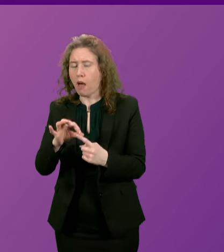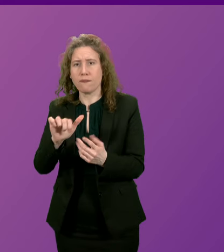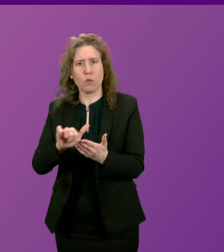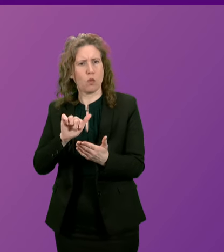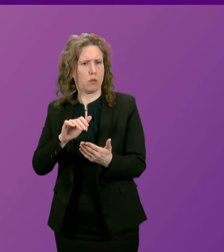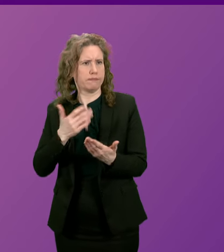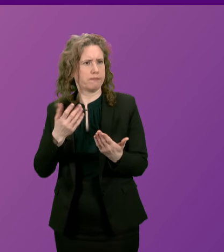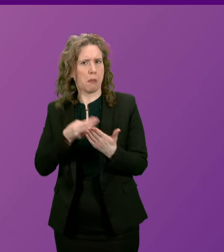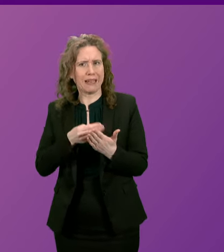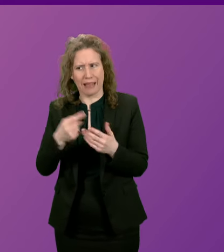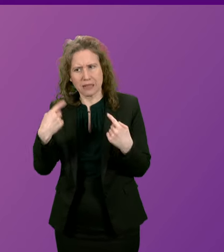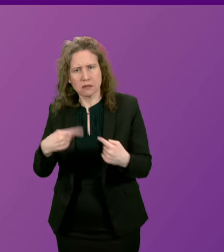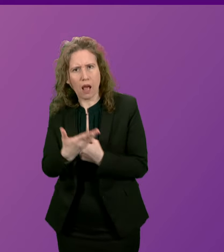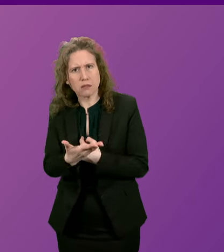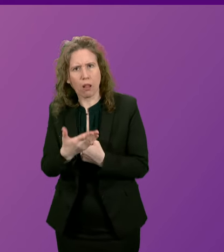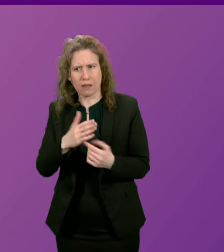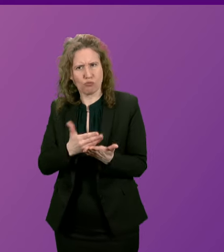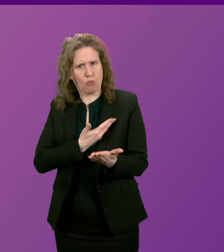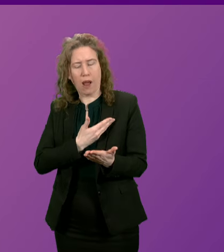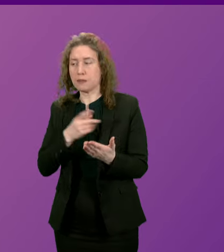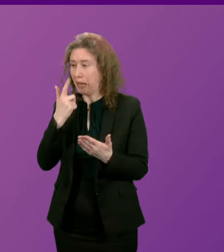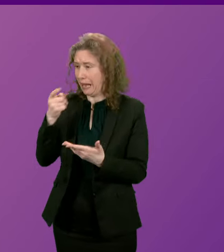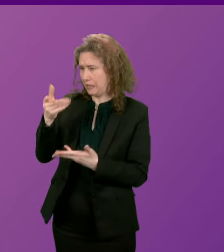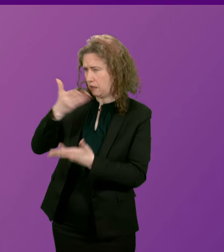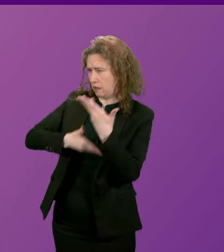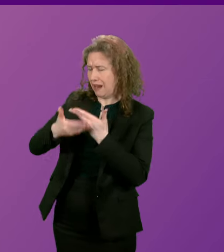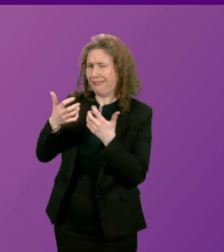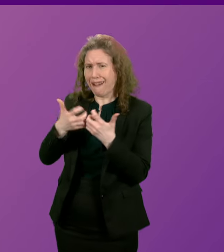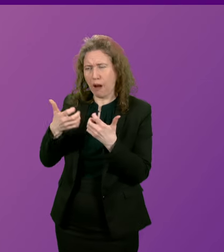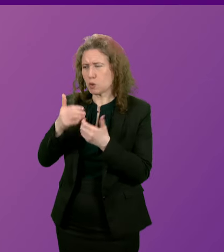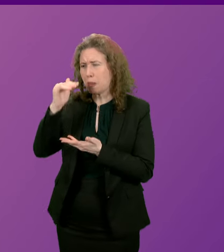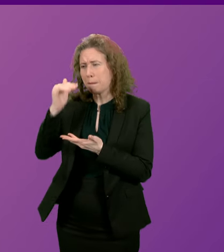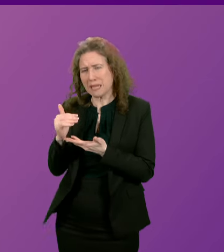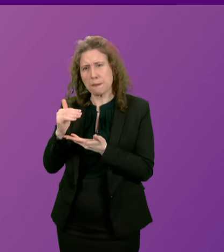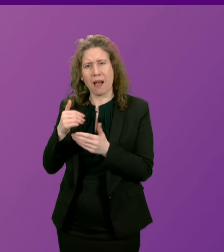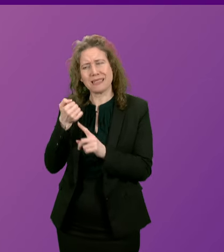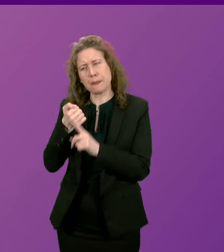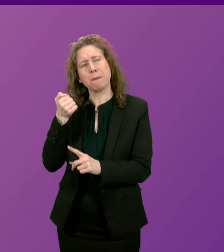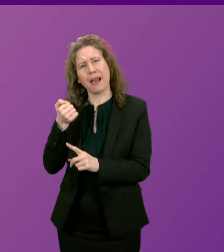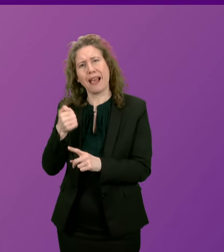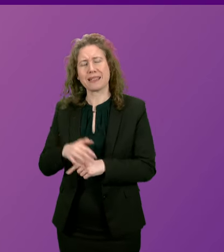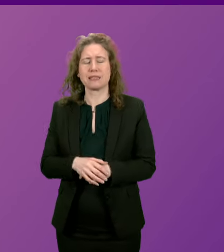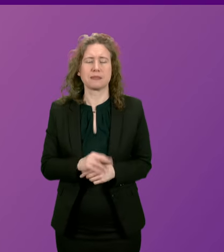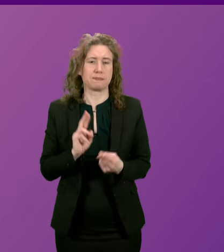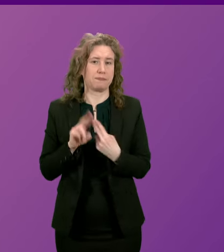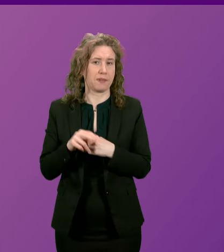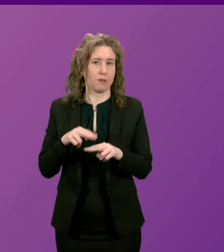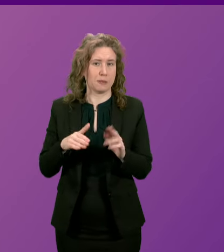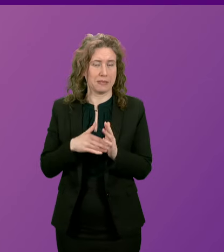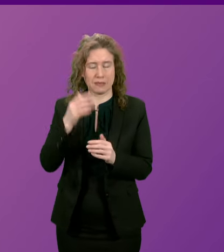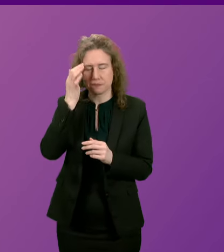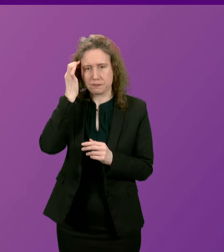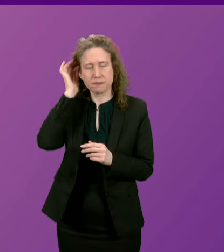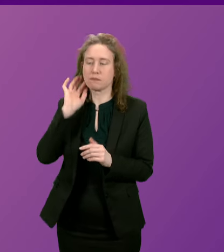to and can he outline measures that can be taken to minimize the impact first minister i absolutely